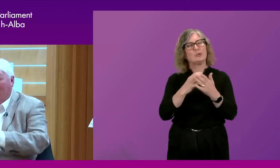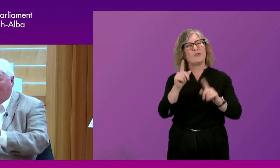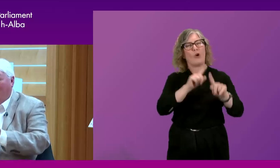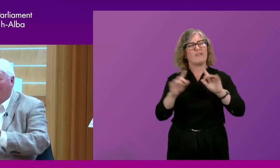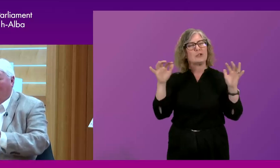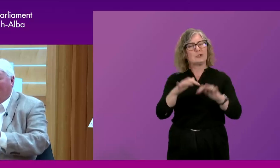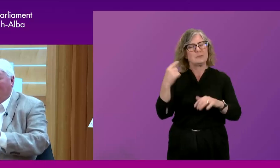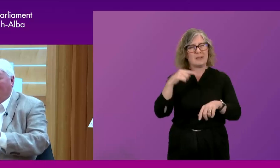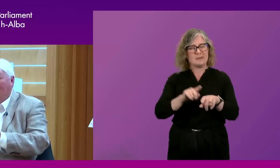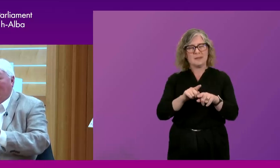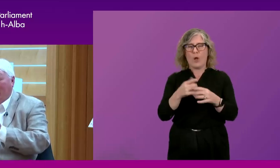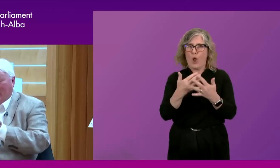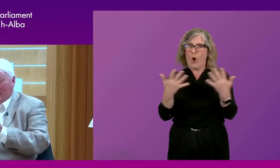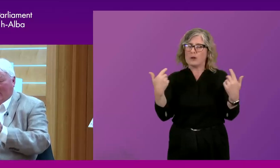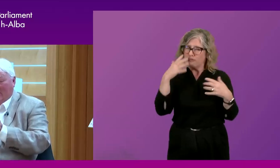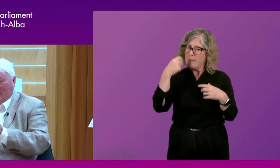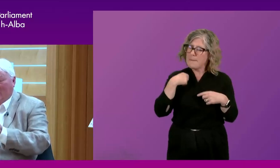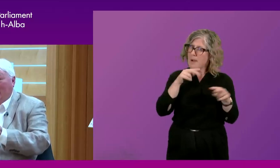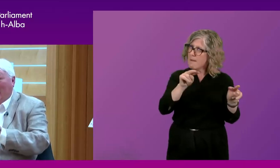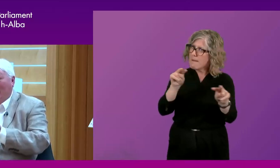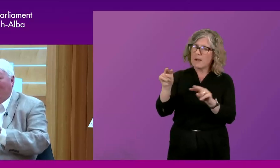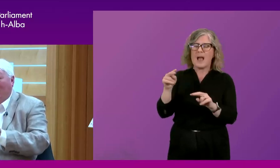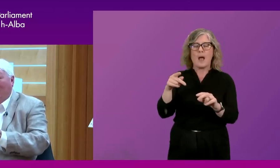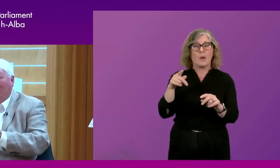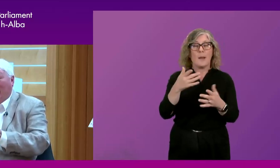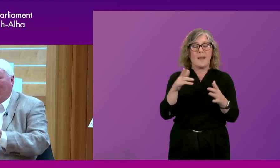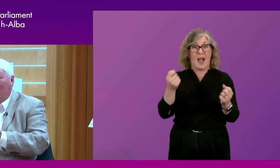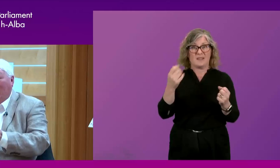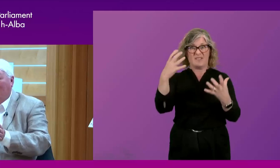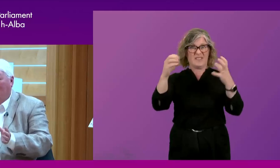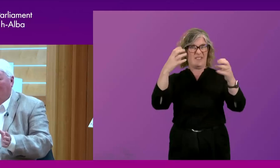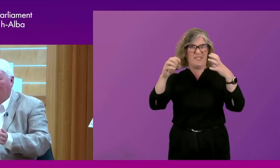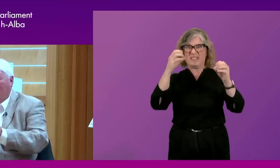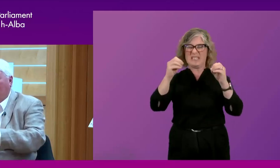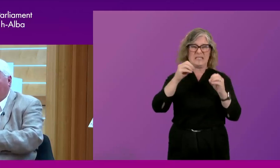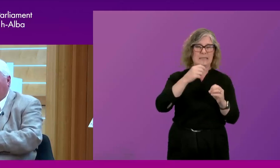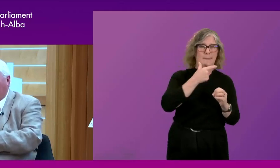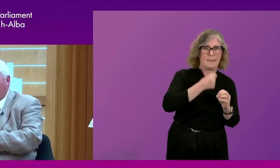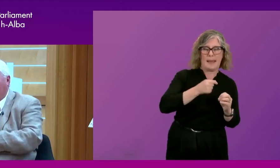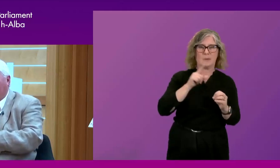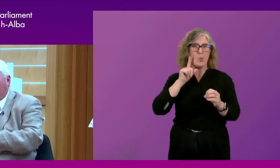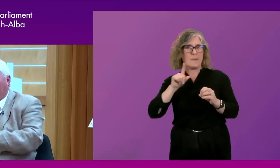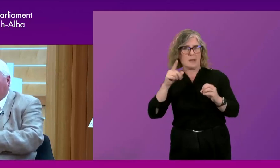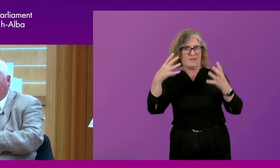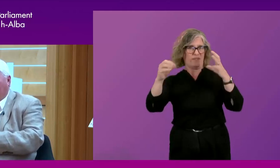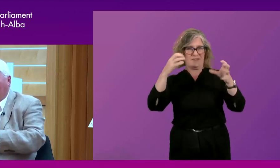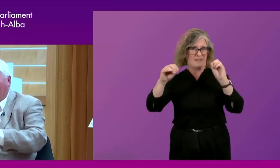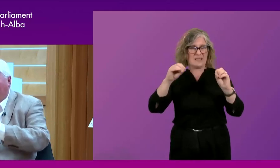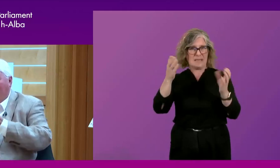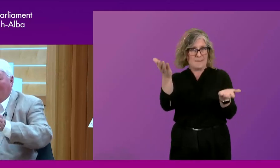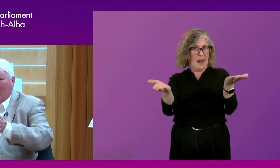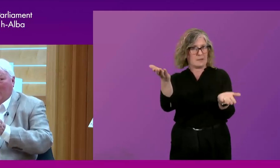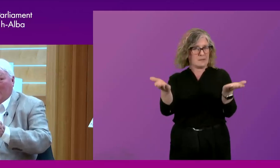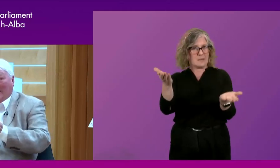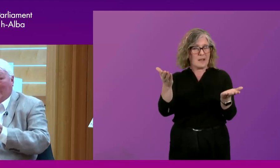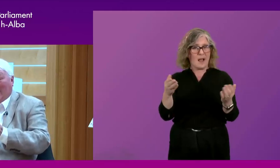vigorously covering for quite an extended period, there was a gender balance, 50-50 argument that there should be 50% women and 50% men in parliament.